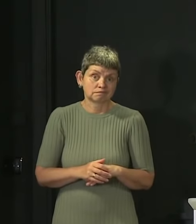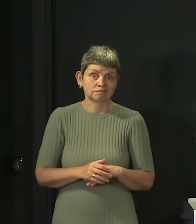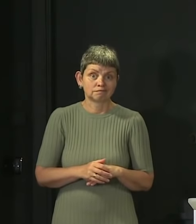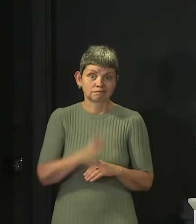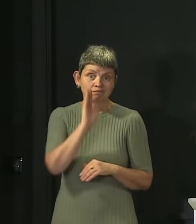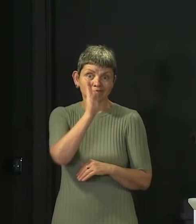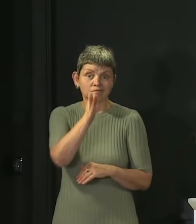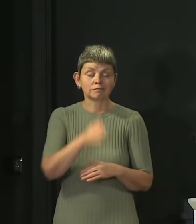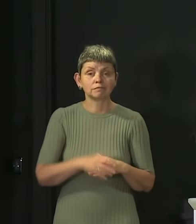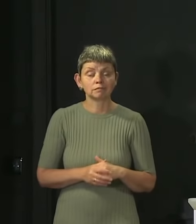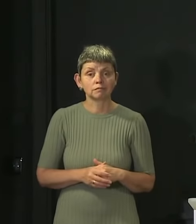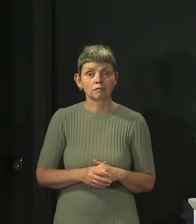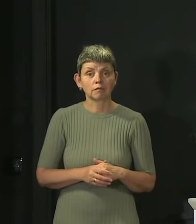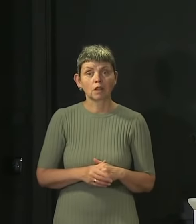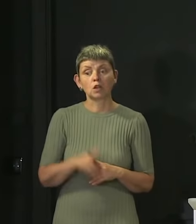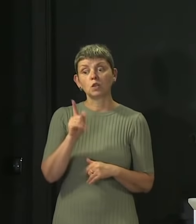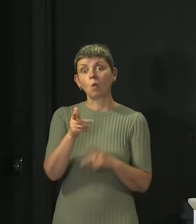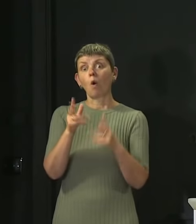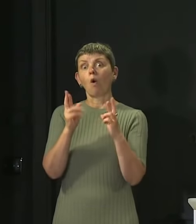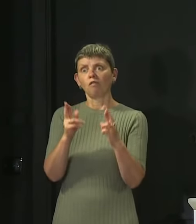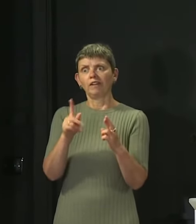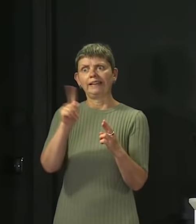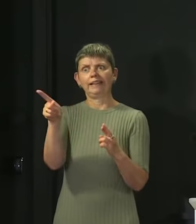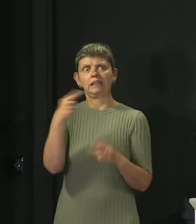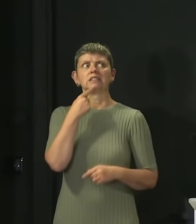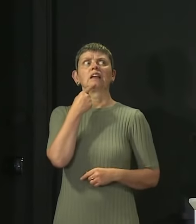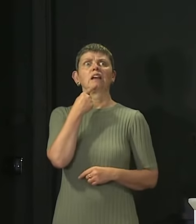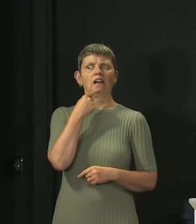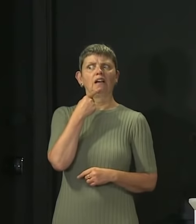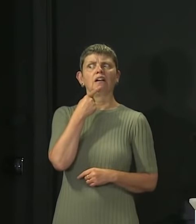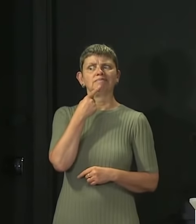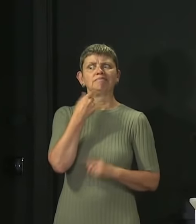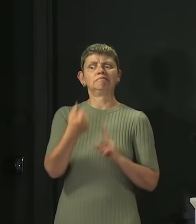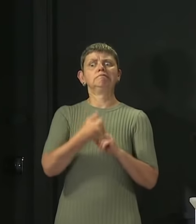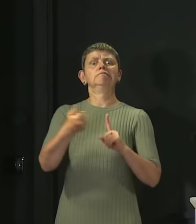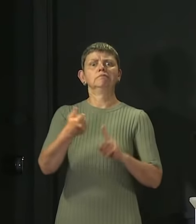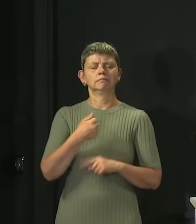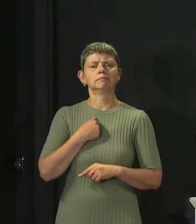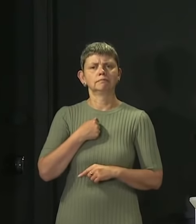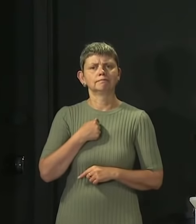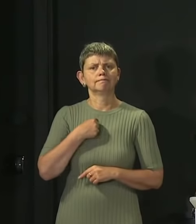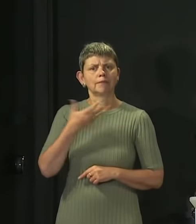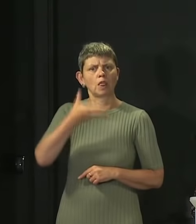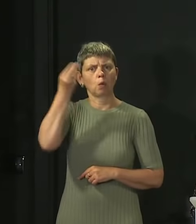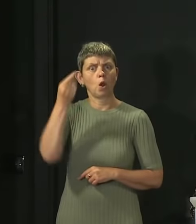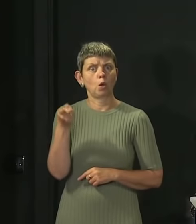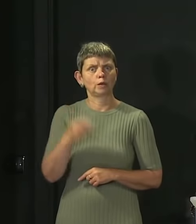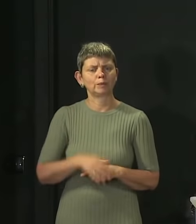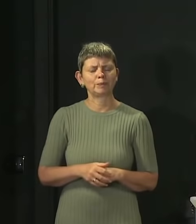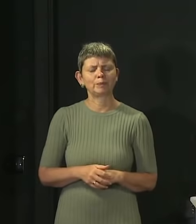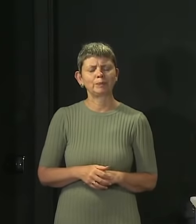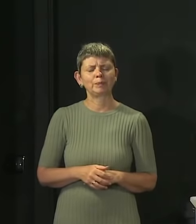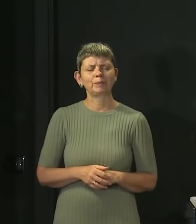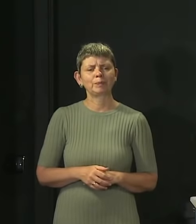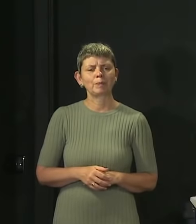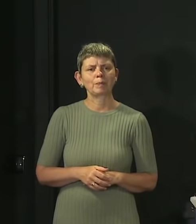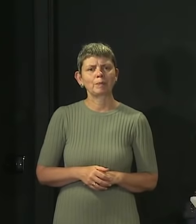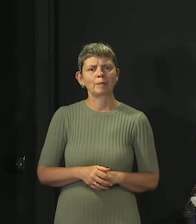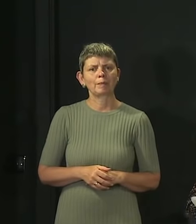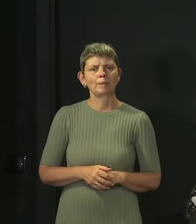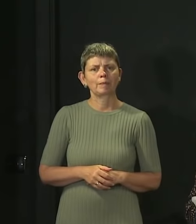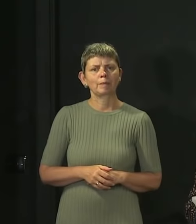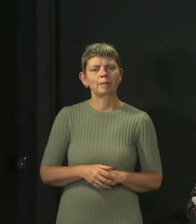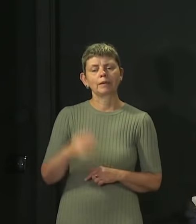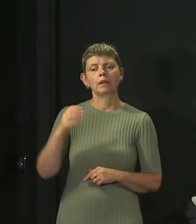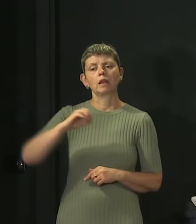So hopefully this will be a lesson that is learned by everyone. And on the issue of the statutory